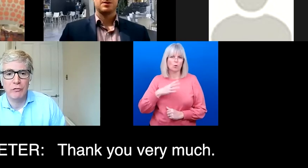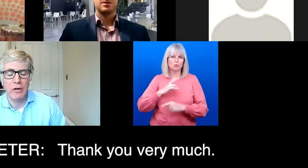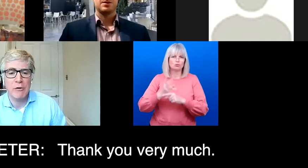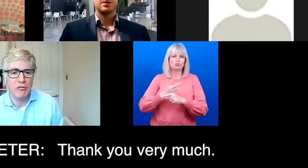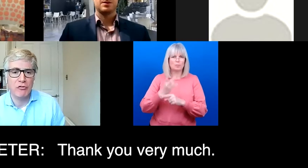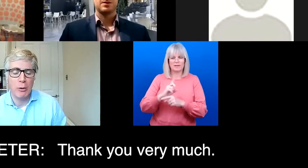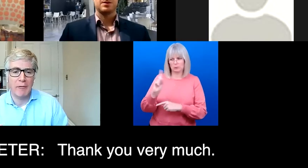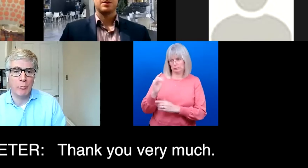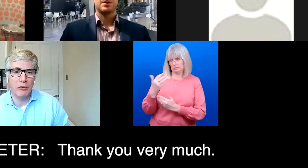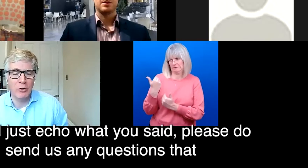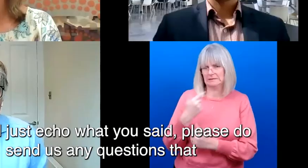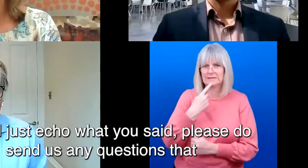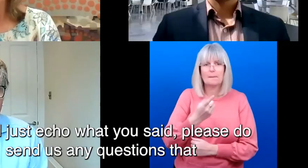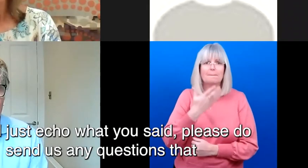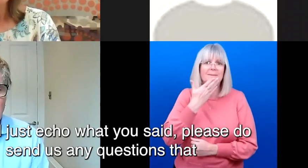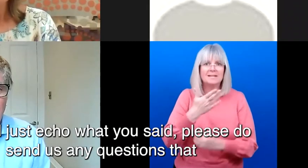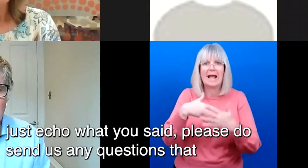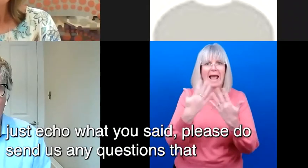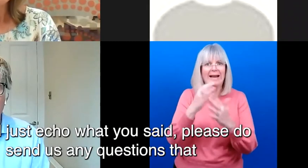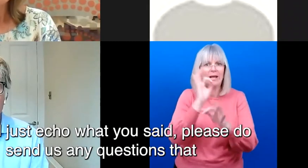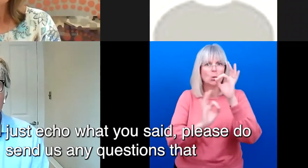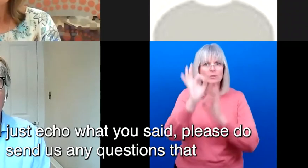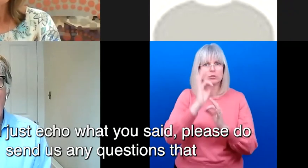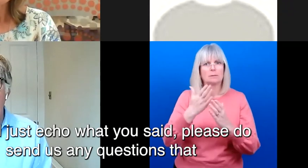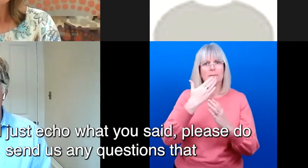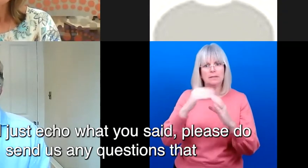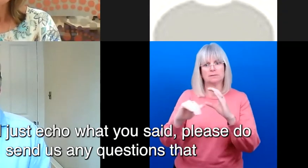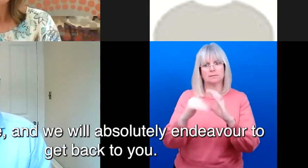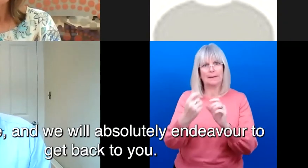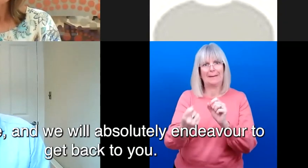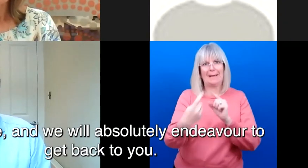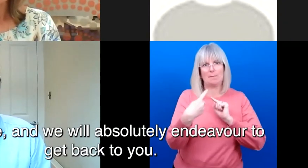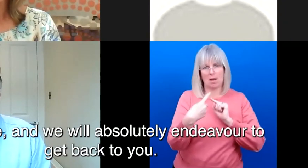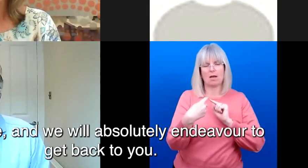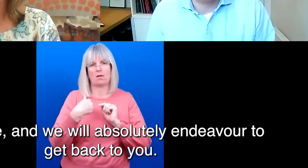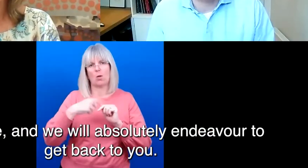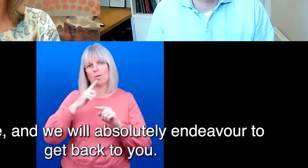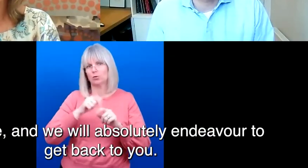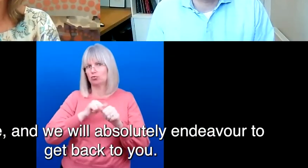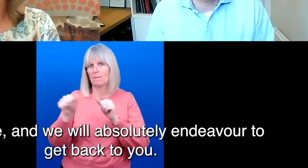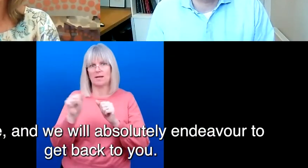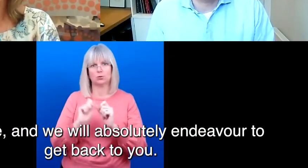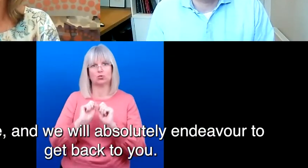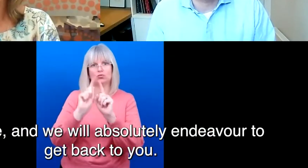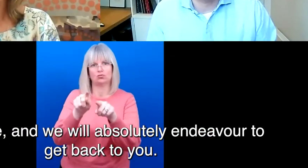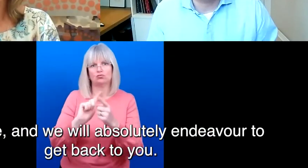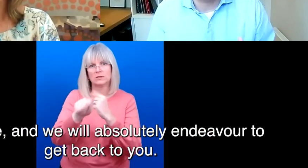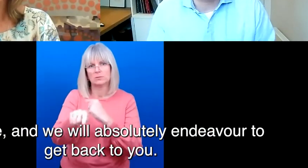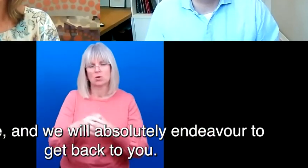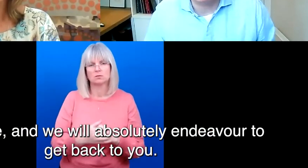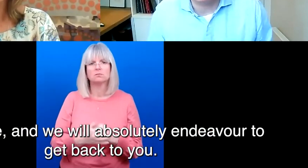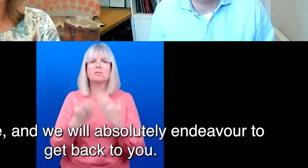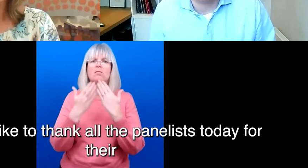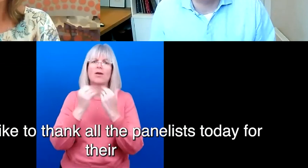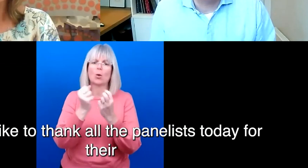questions, any questions you have, and we'll absolutely endeavour to get back to you. I'd like to thank all the panelists today for their participation,